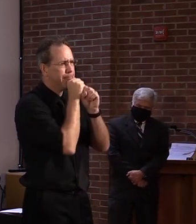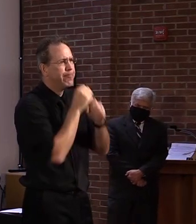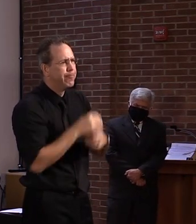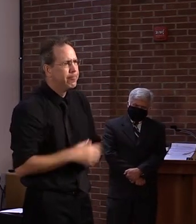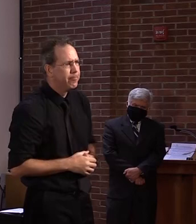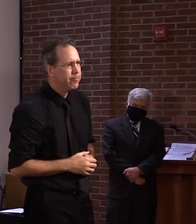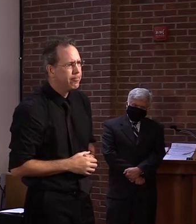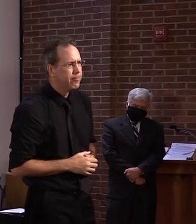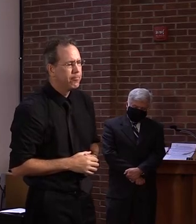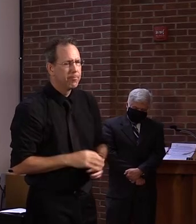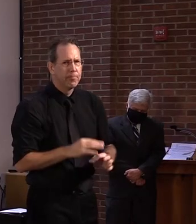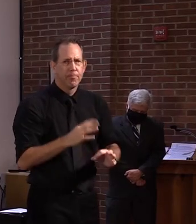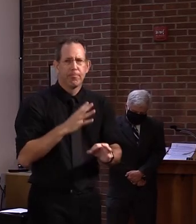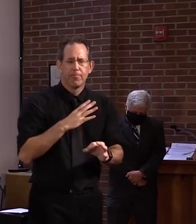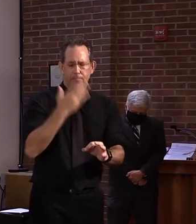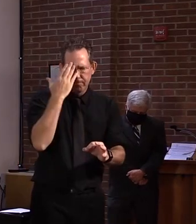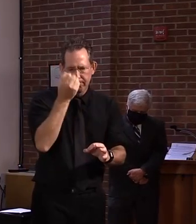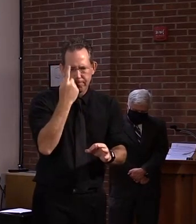Joe, the Barton Chronicle.